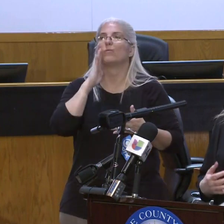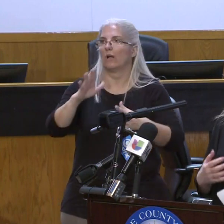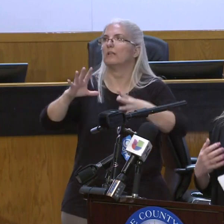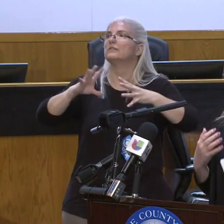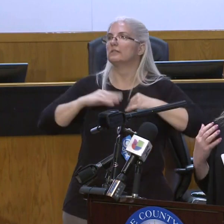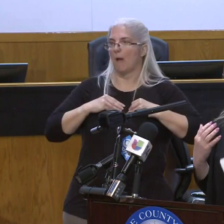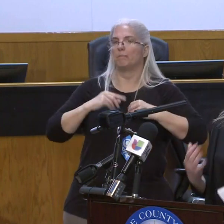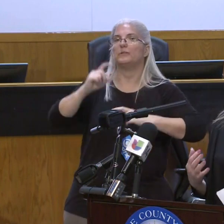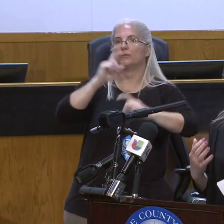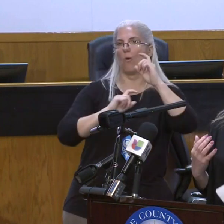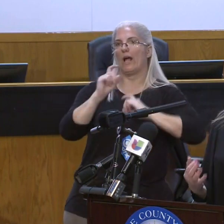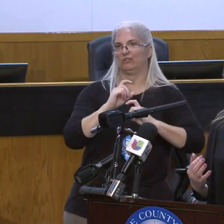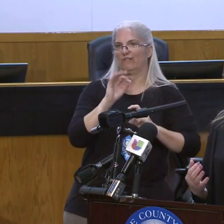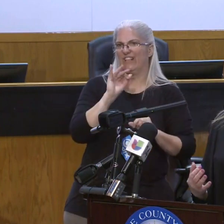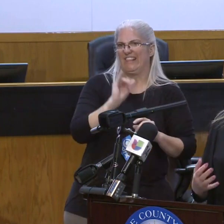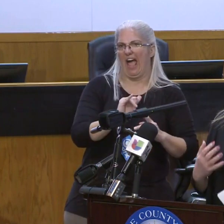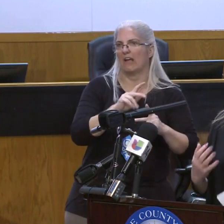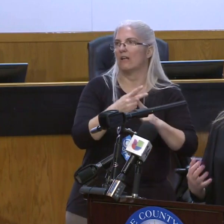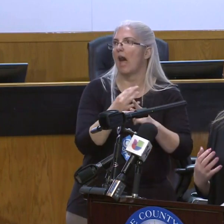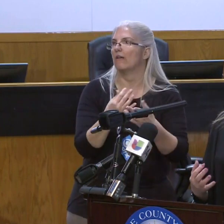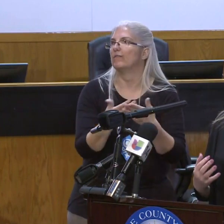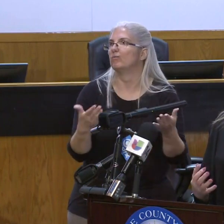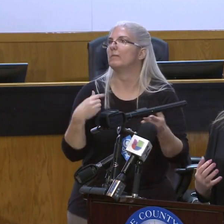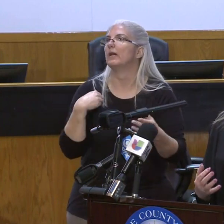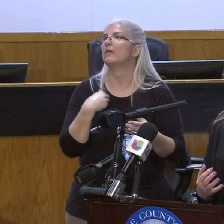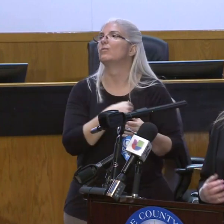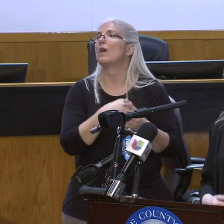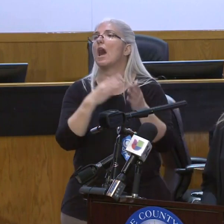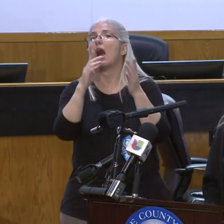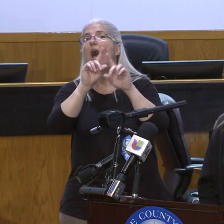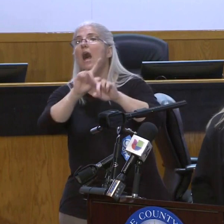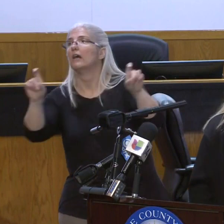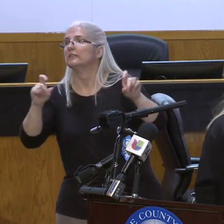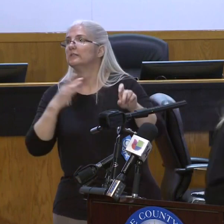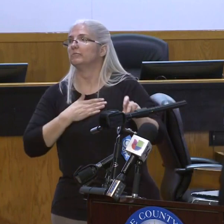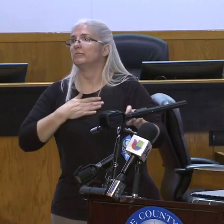is we're going to ask for the public's help because we're really in this together.